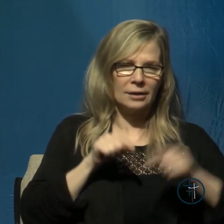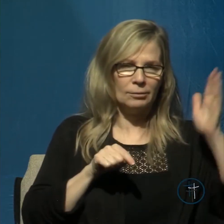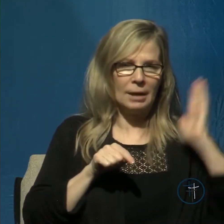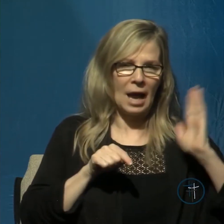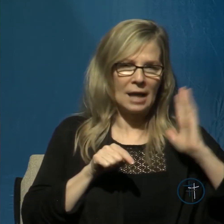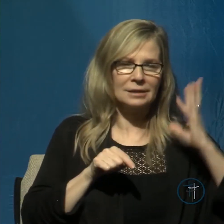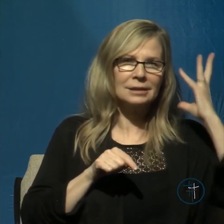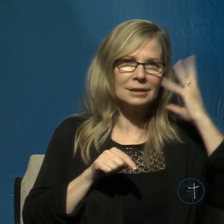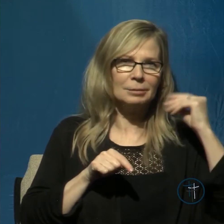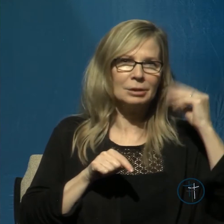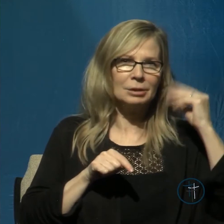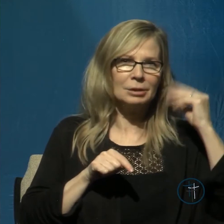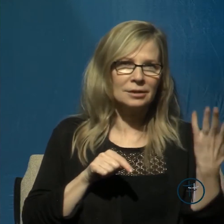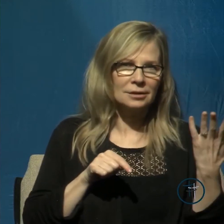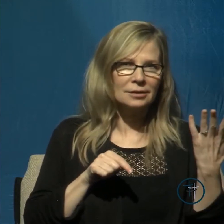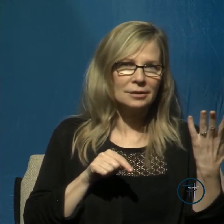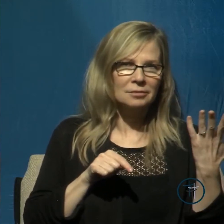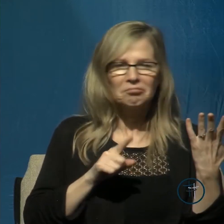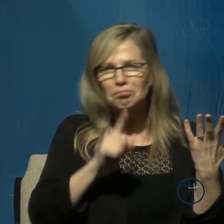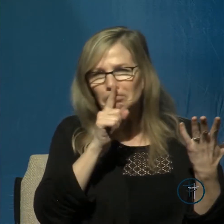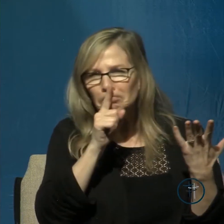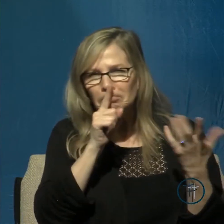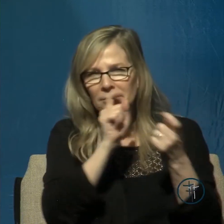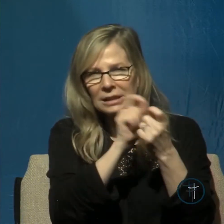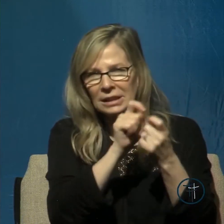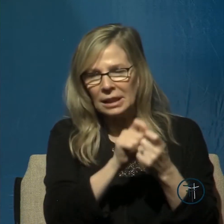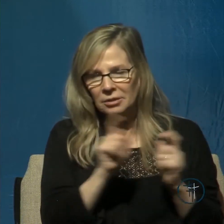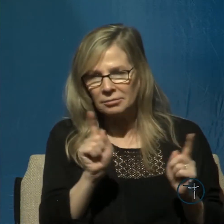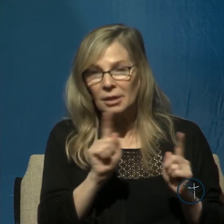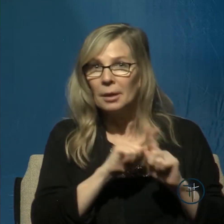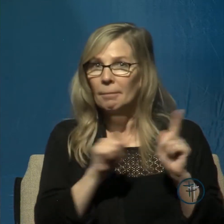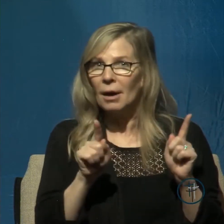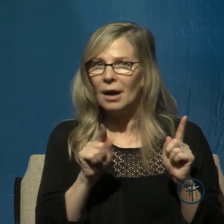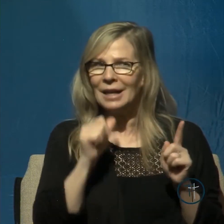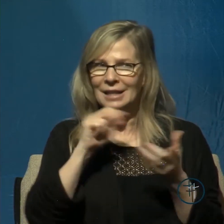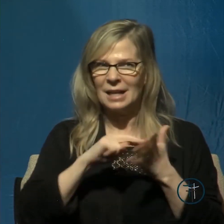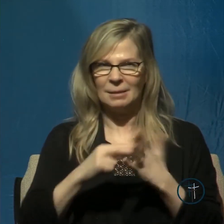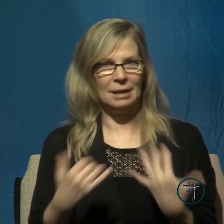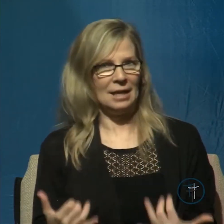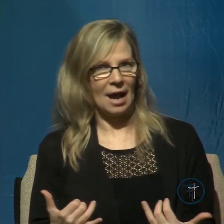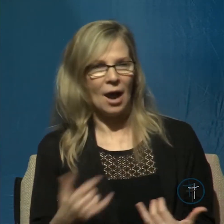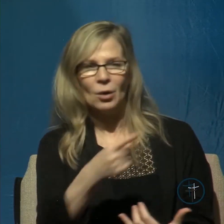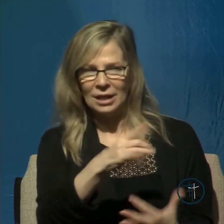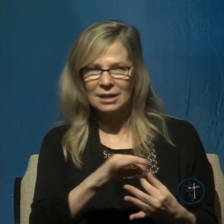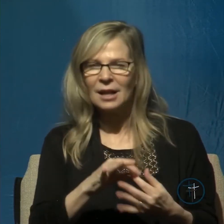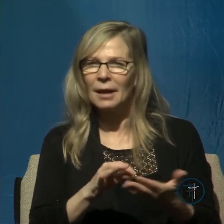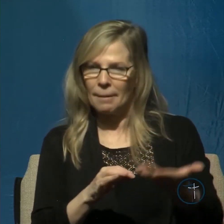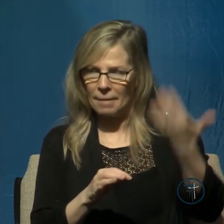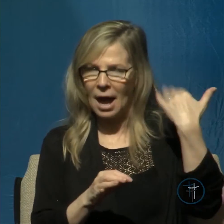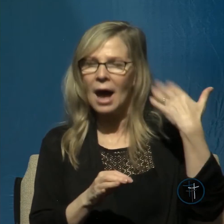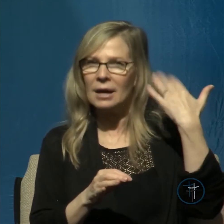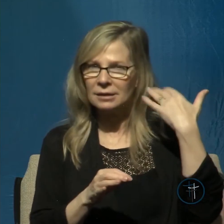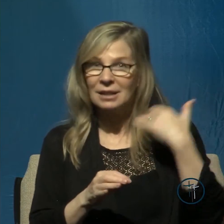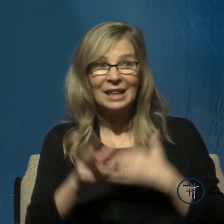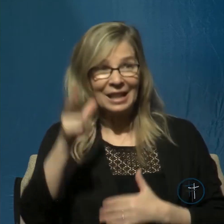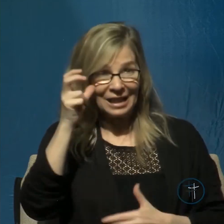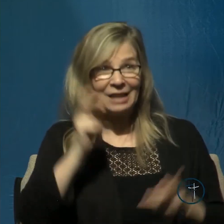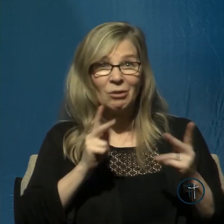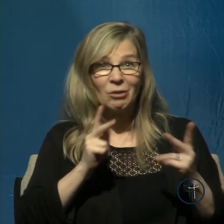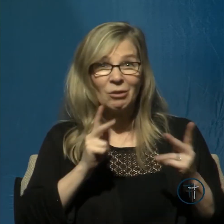giving us the details of that but he's not talking about the present he's talking about the past when evildoers came upon him to devour his flesh